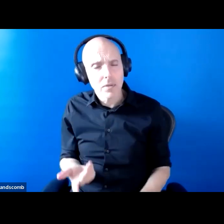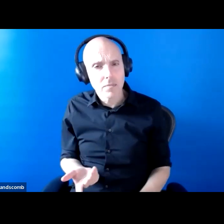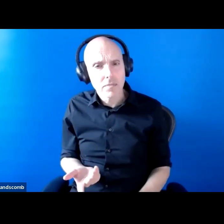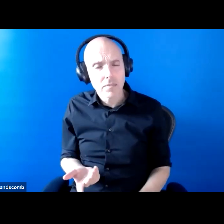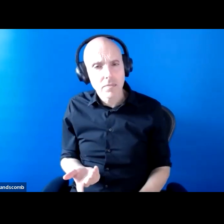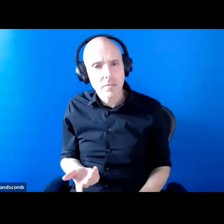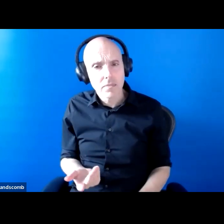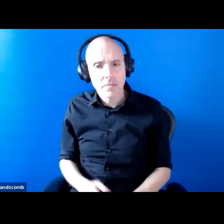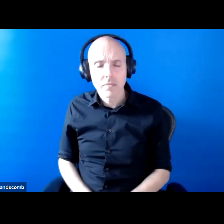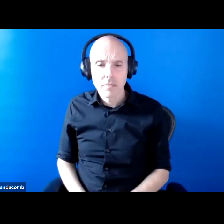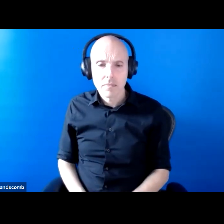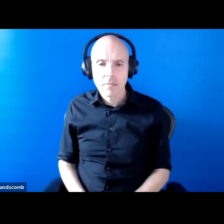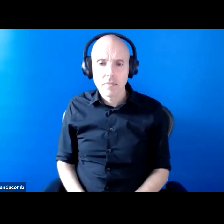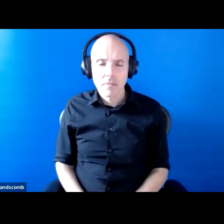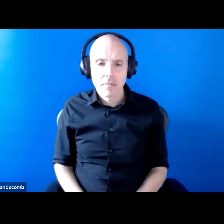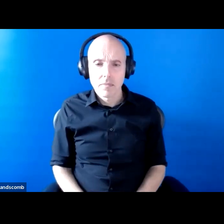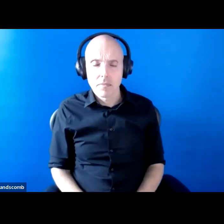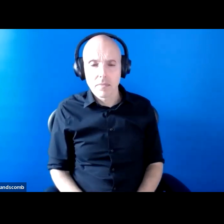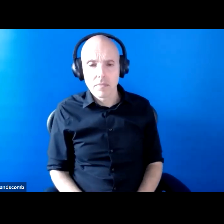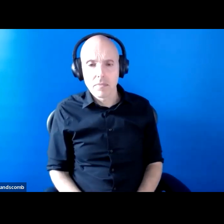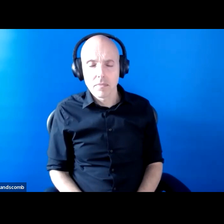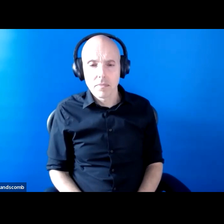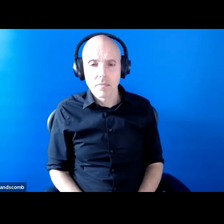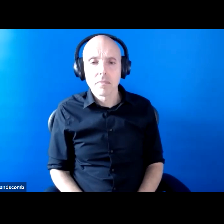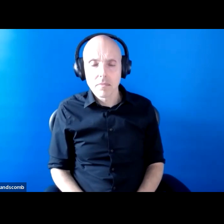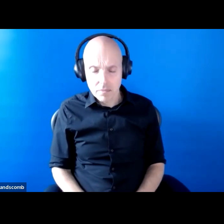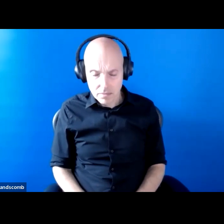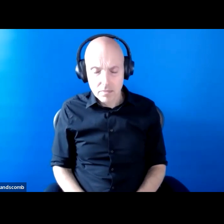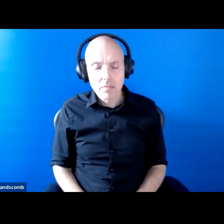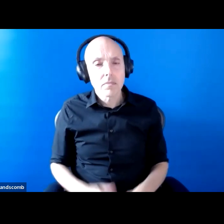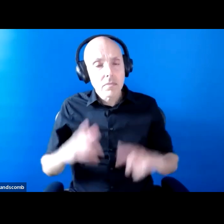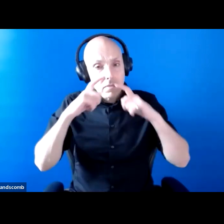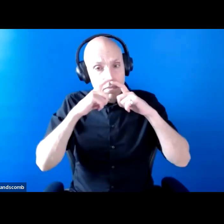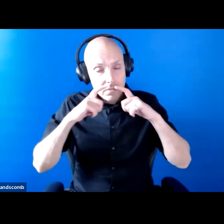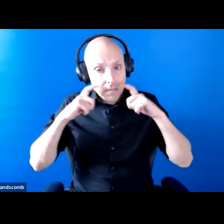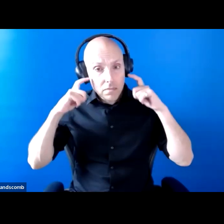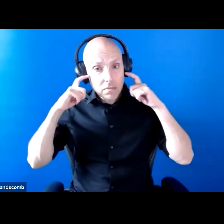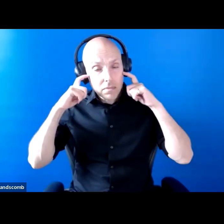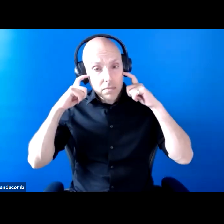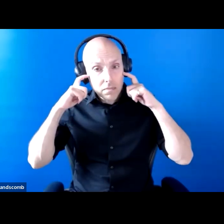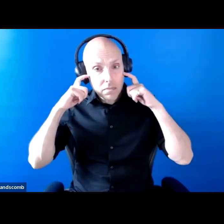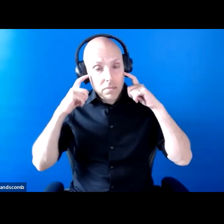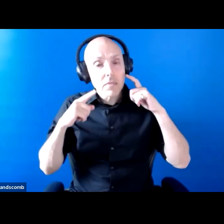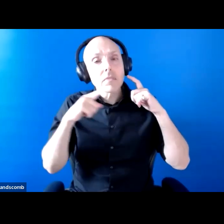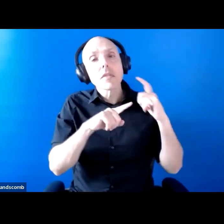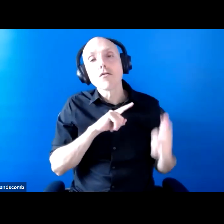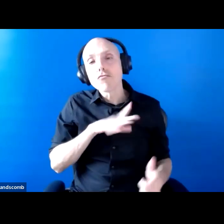In terms of the face covering regulations, we actually do see an example here of where reasonable adjustments were in the